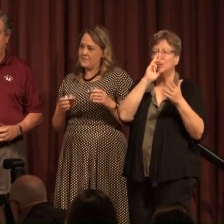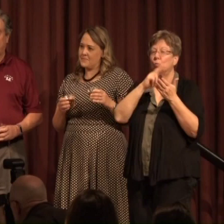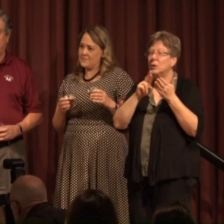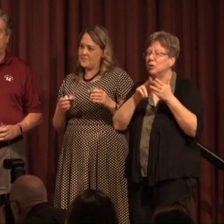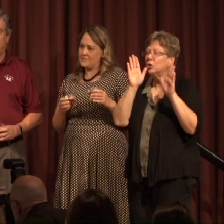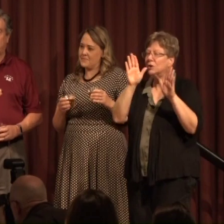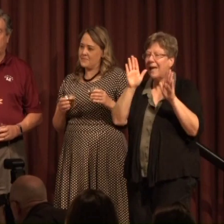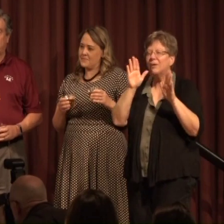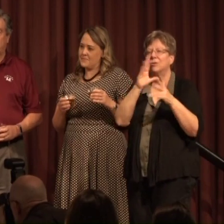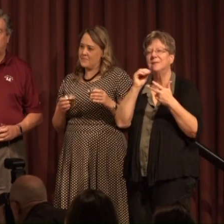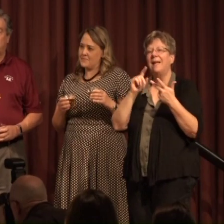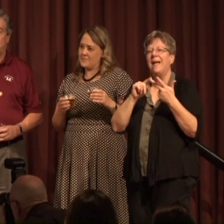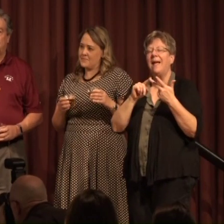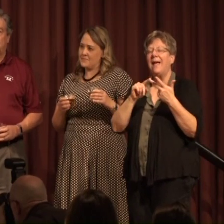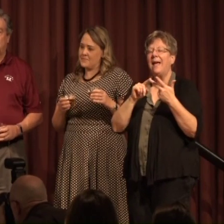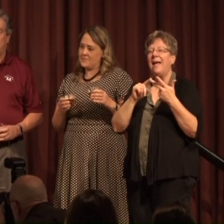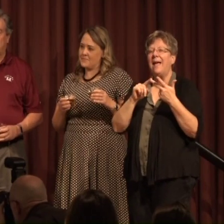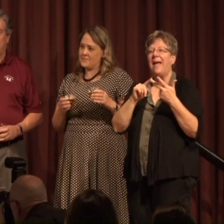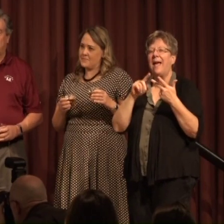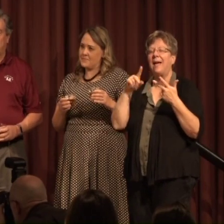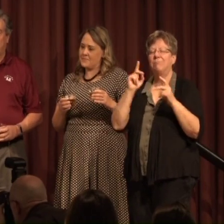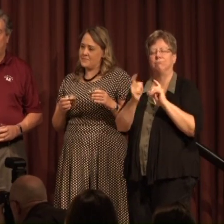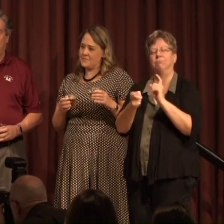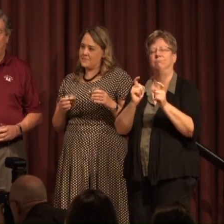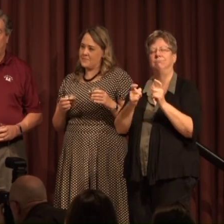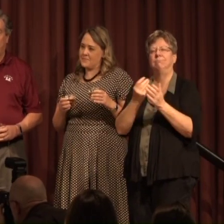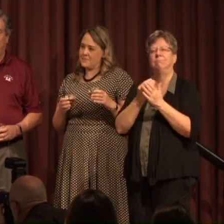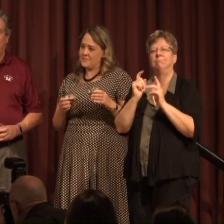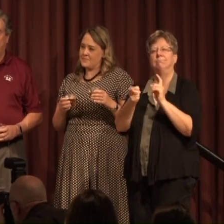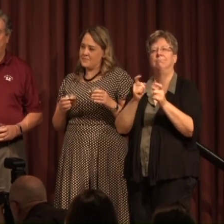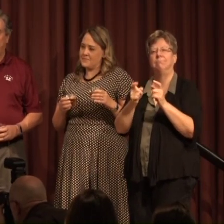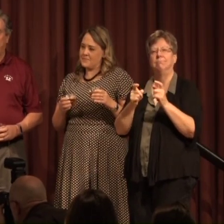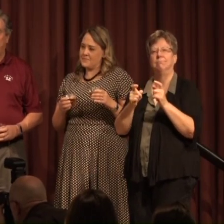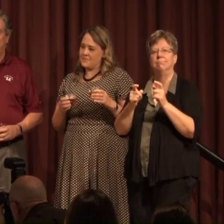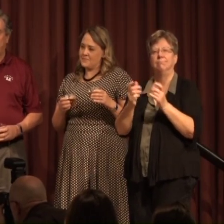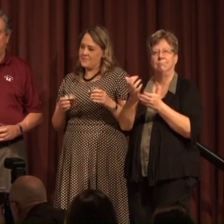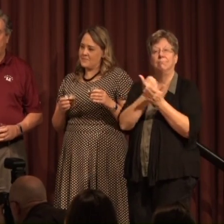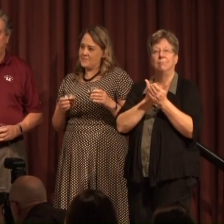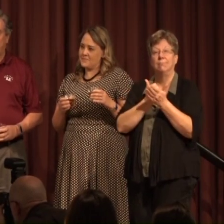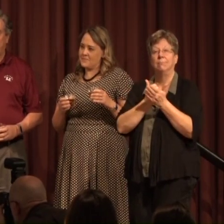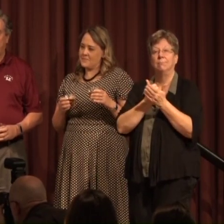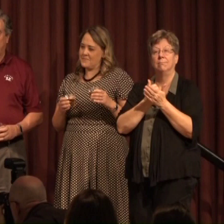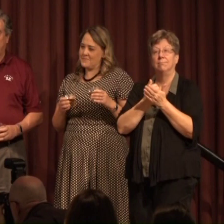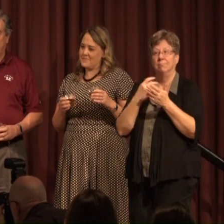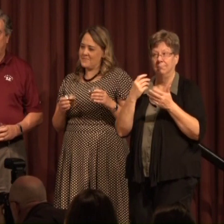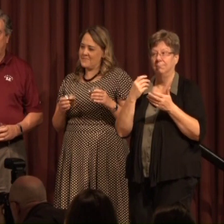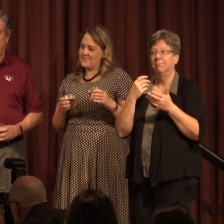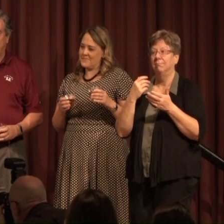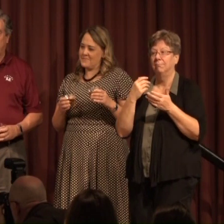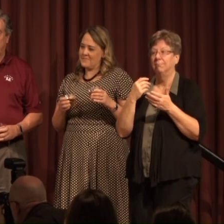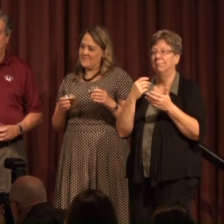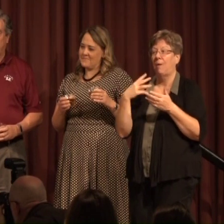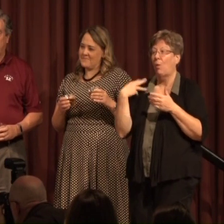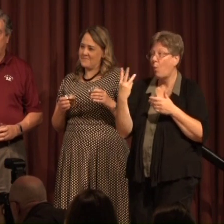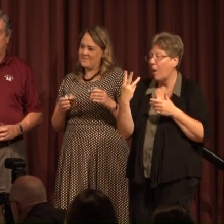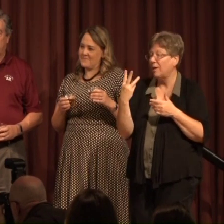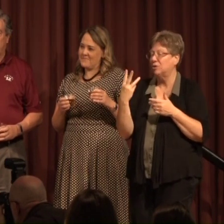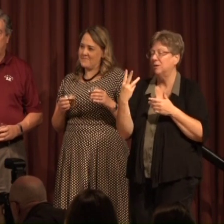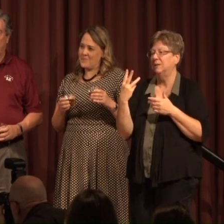excellence And philanthropic achievement Washington The X